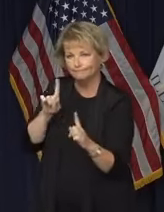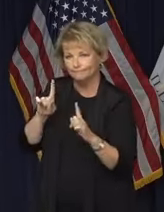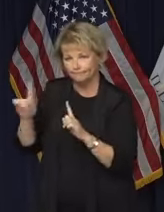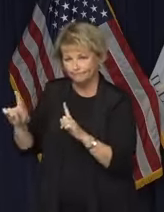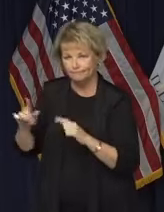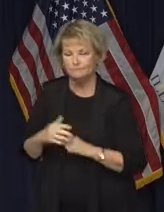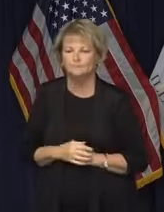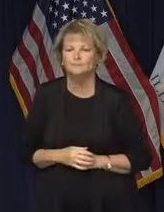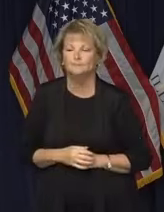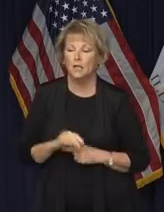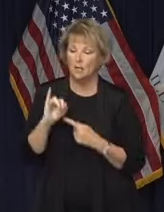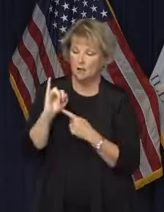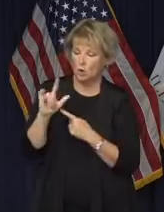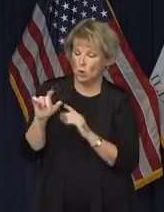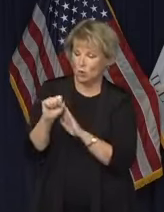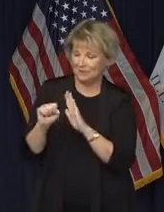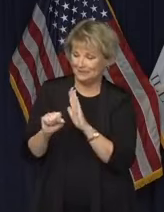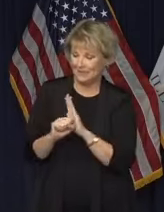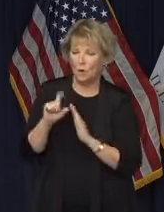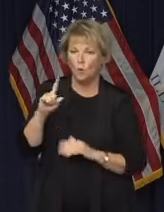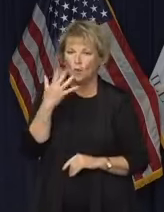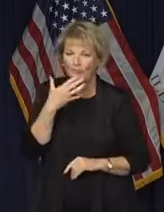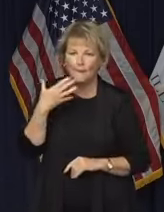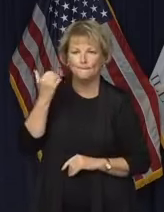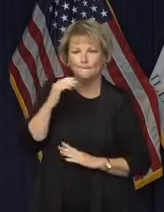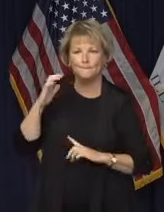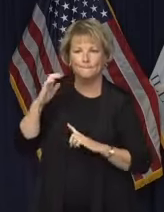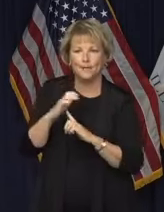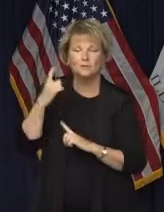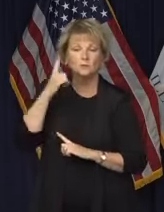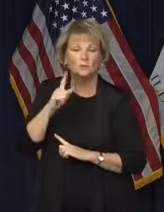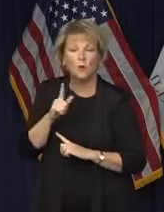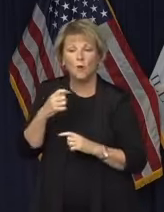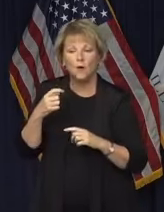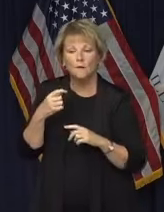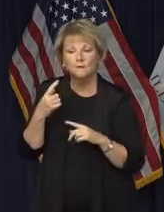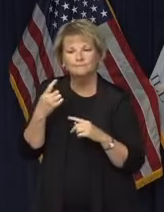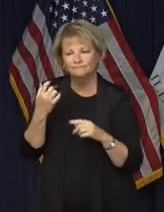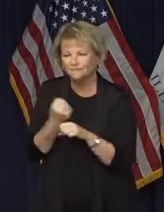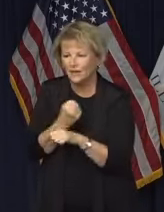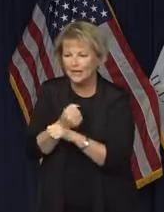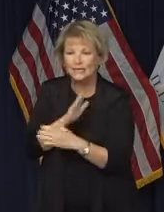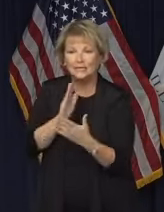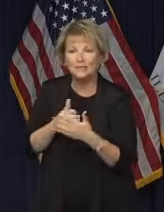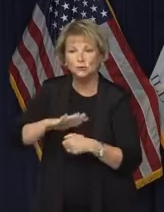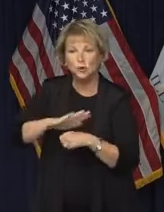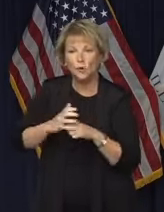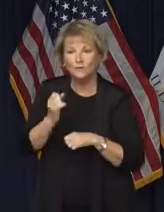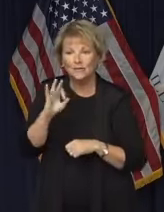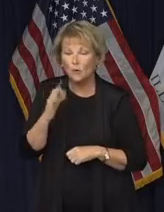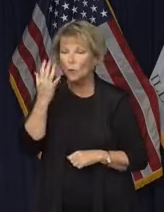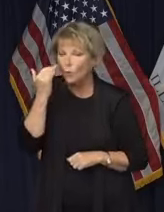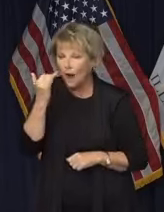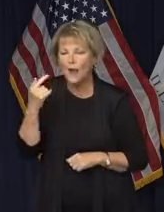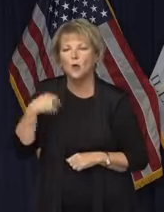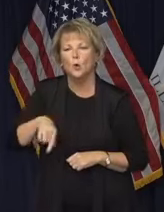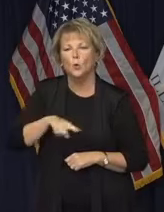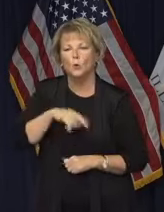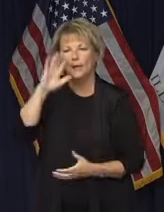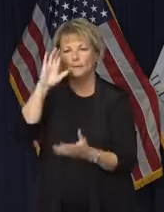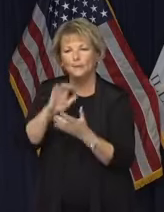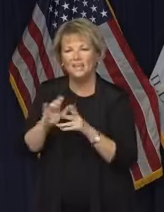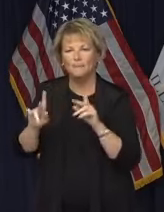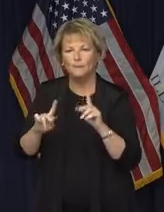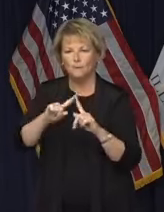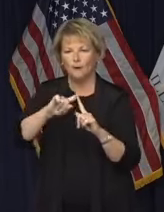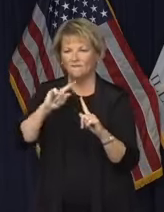Our state is among the best in class when it comes to fighting COVID-19 because we've put people first. We've made